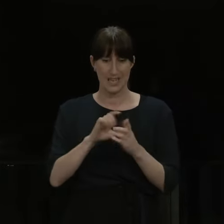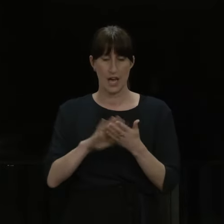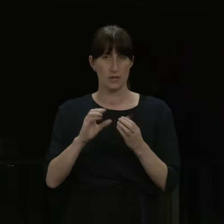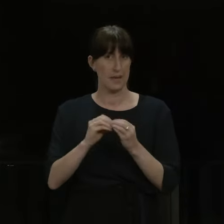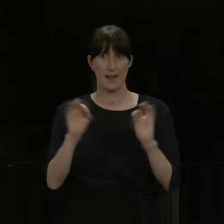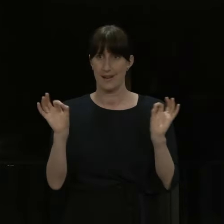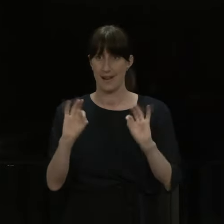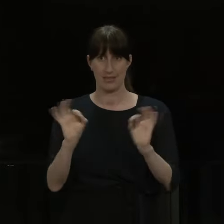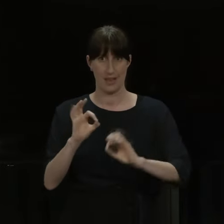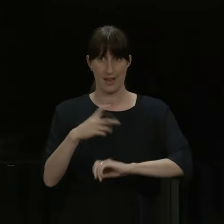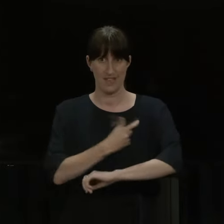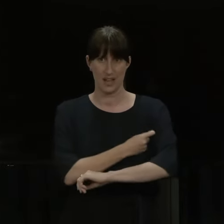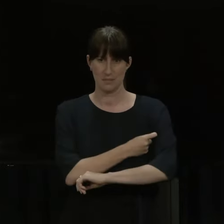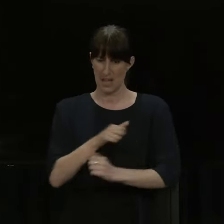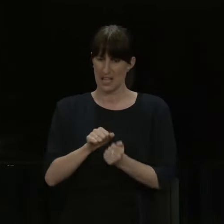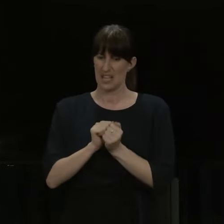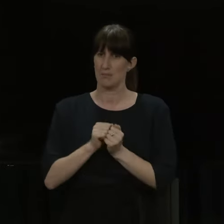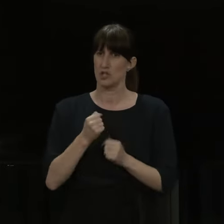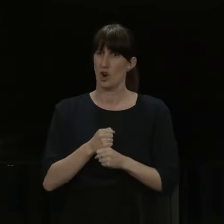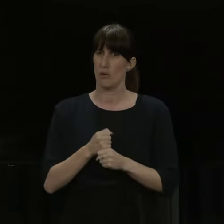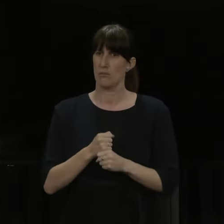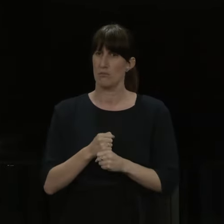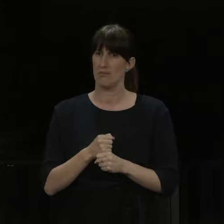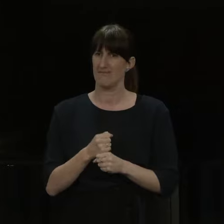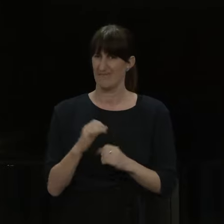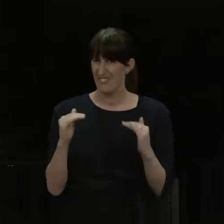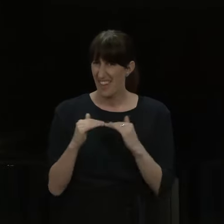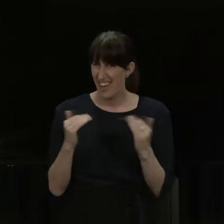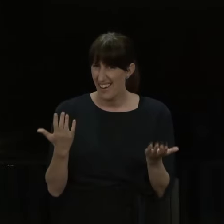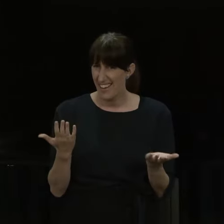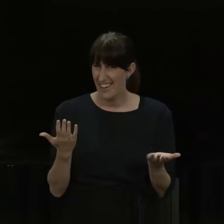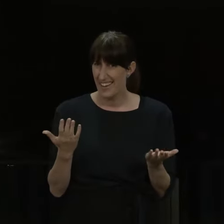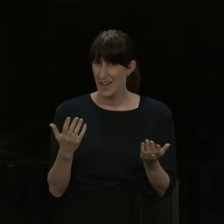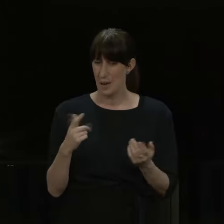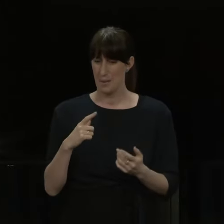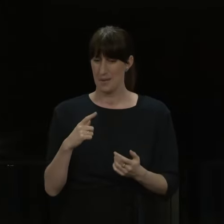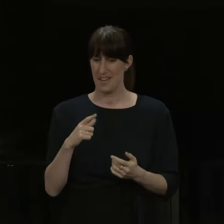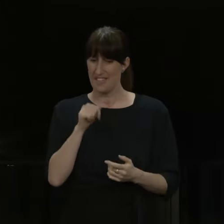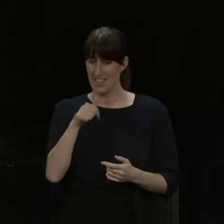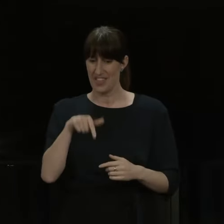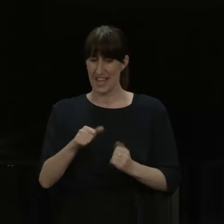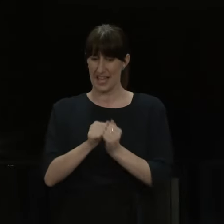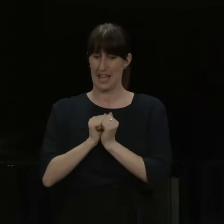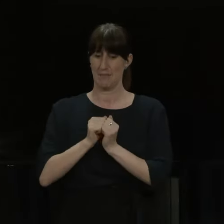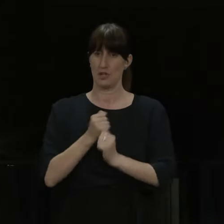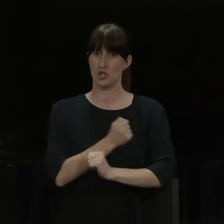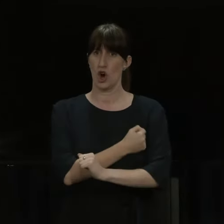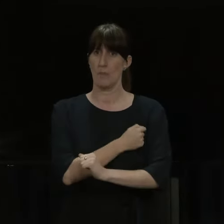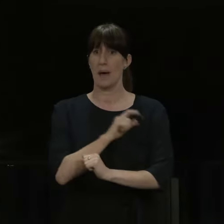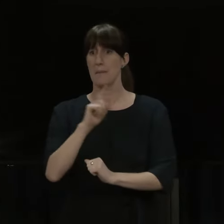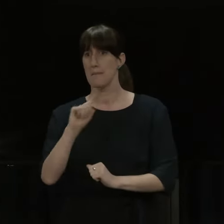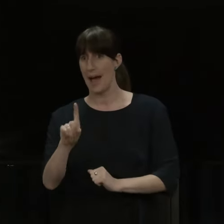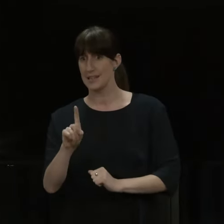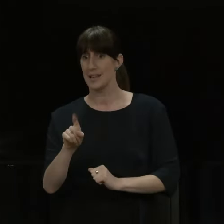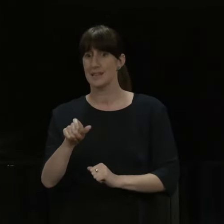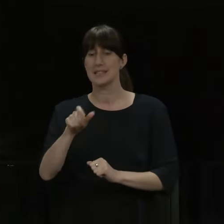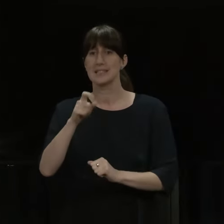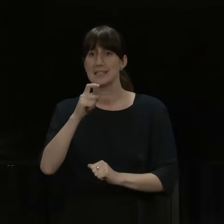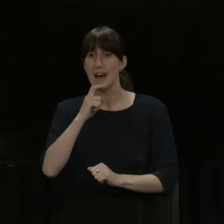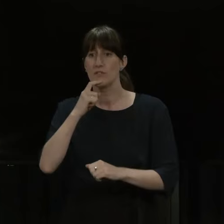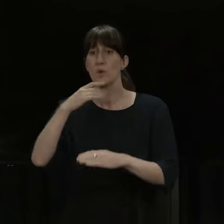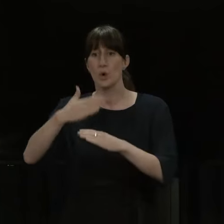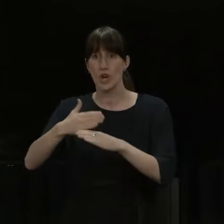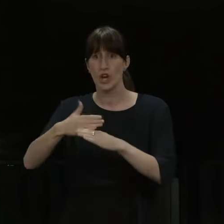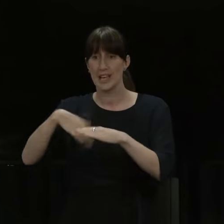staying in their jobs. Is it fair that they stay in their jobs, just at the moral level, they stay in their jobs while the workers in healthcare